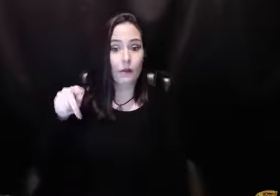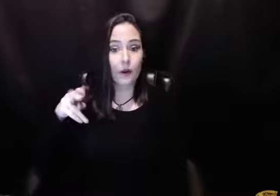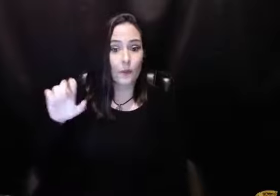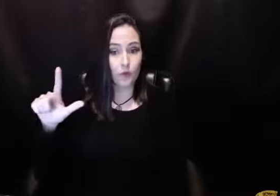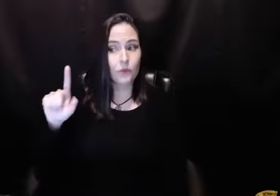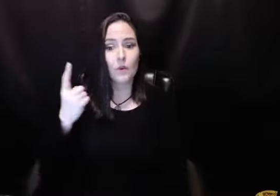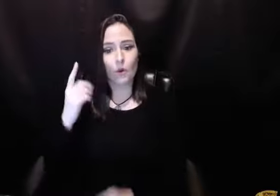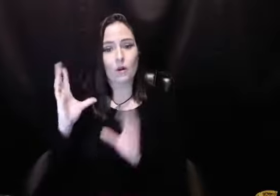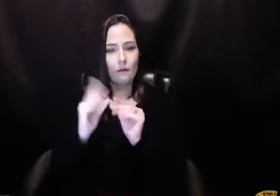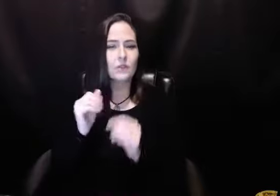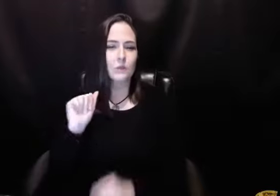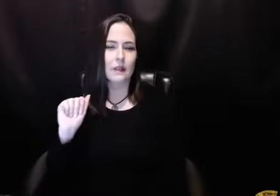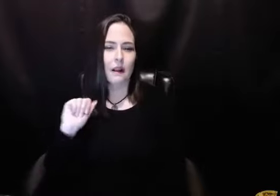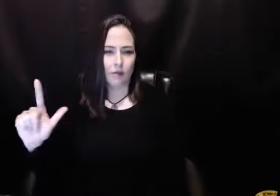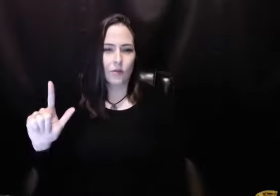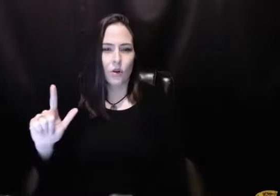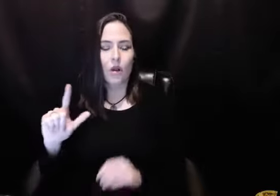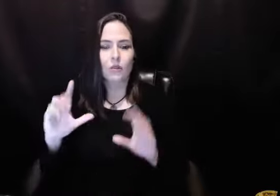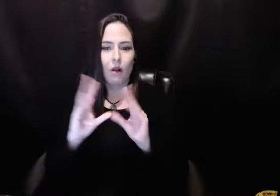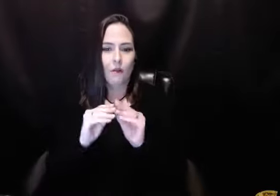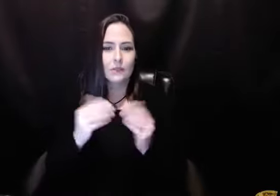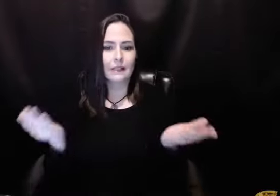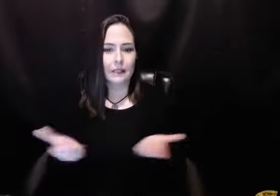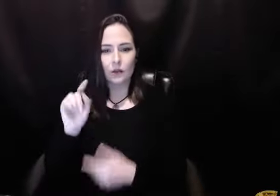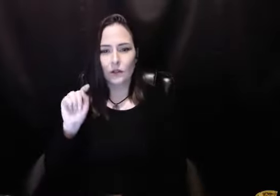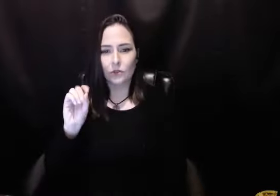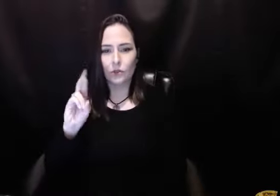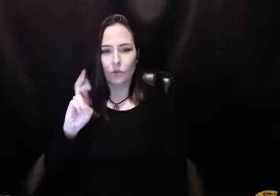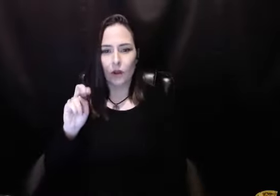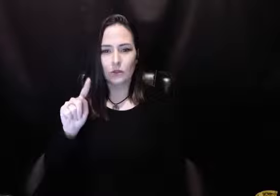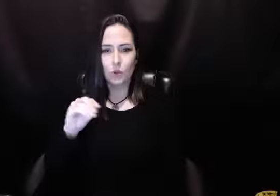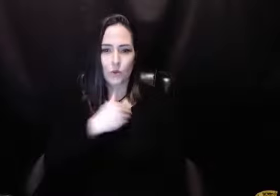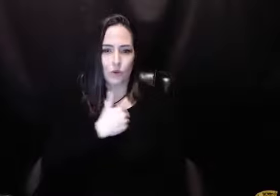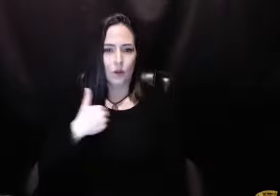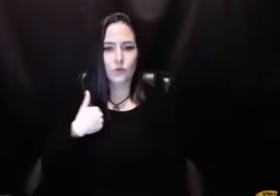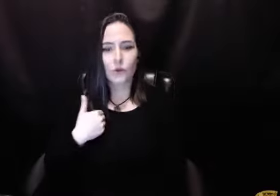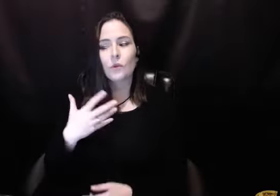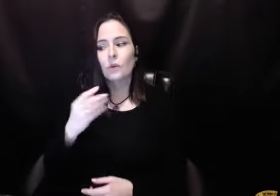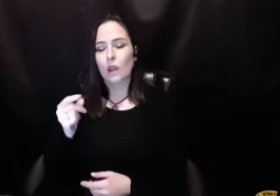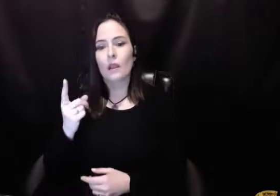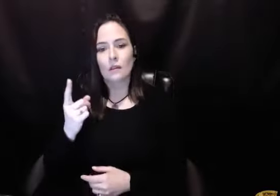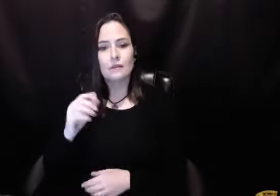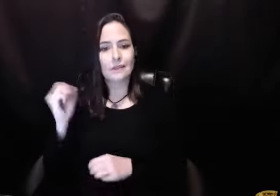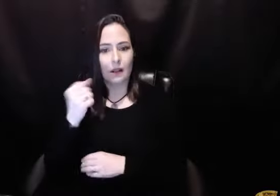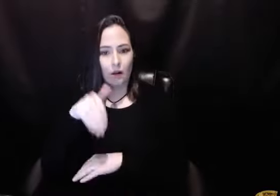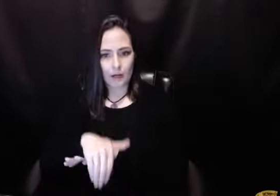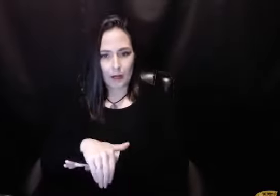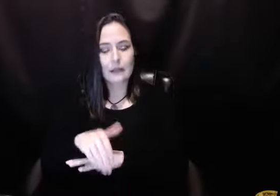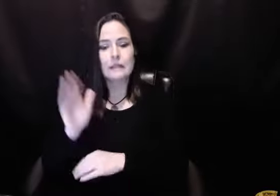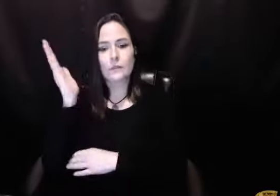And she introduced me to Mary Pearl at a conference. We were having an Al-Anon conference here in Toronto, and Mary Pearl was the